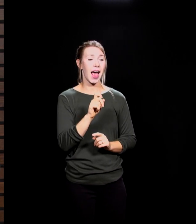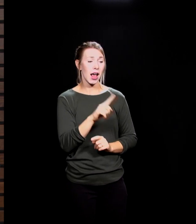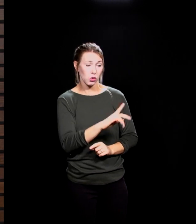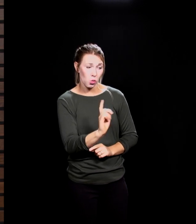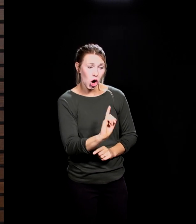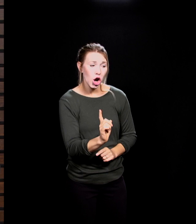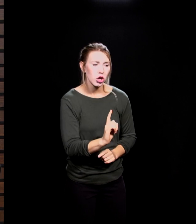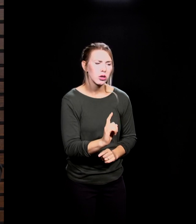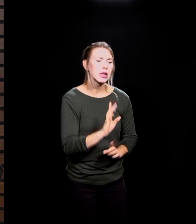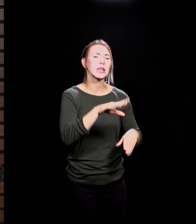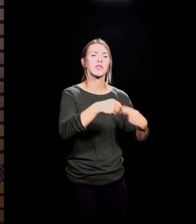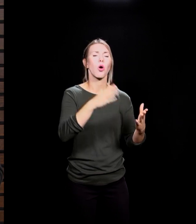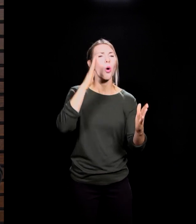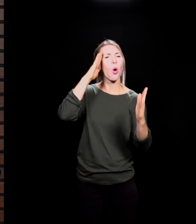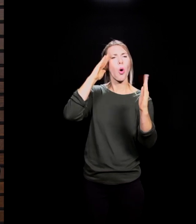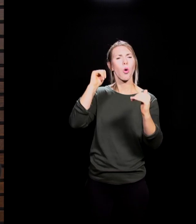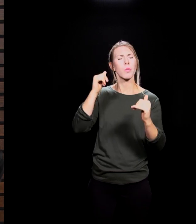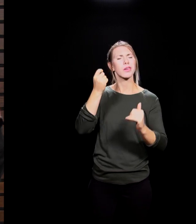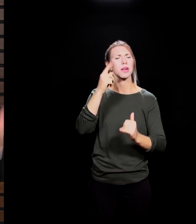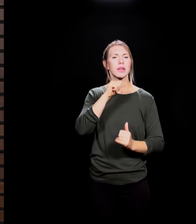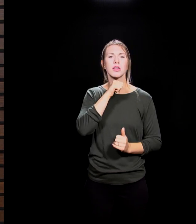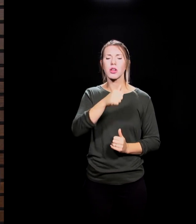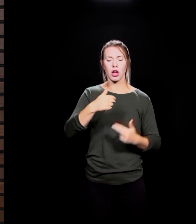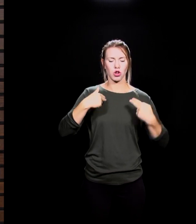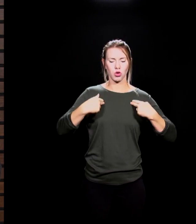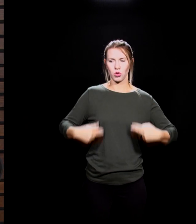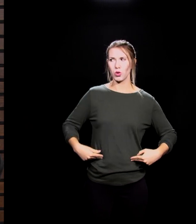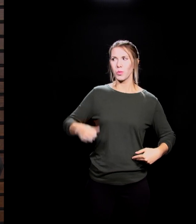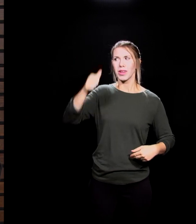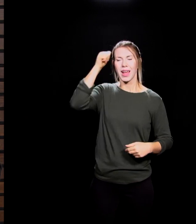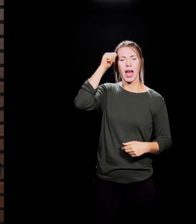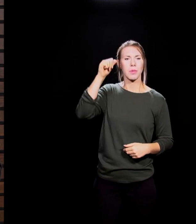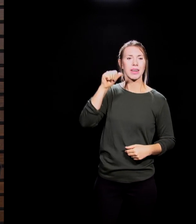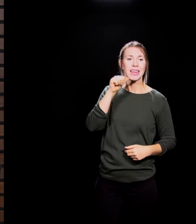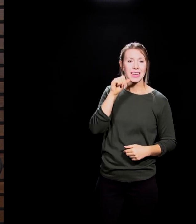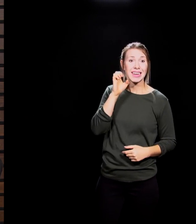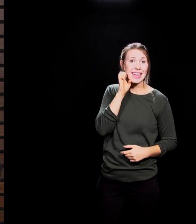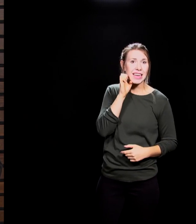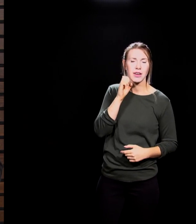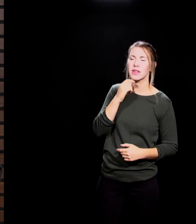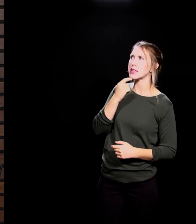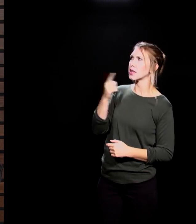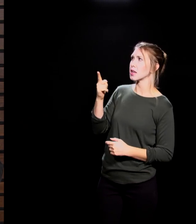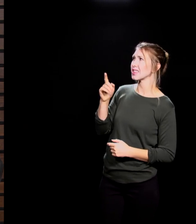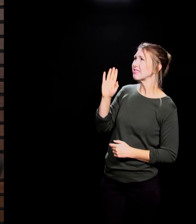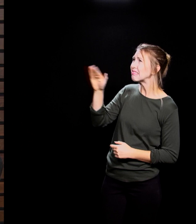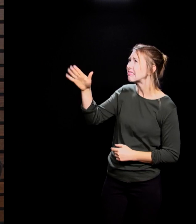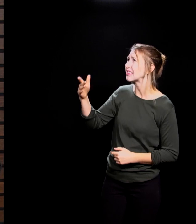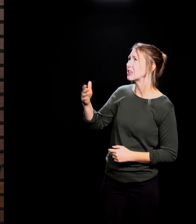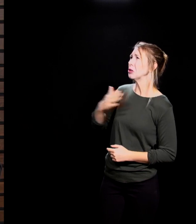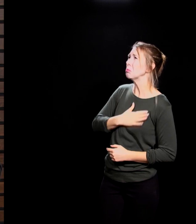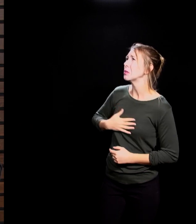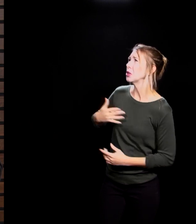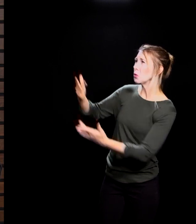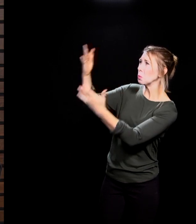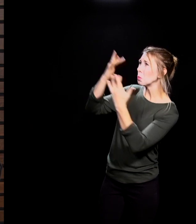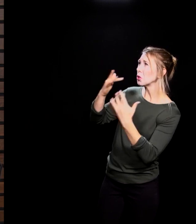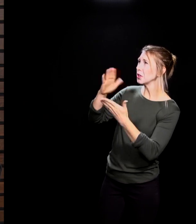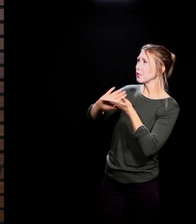wasn't humanity who came out from the bushes and said, God, we've sinned against you. We've broken your commands. Please have mercy on us. Please forgive us. No, no. It was God